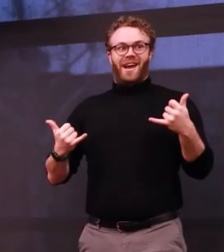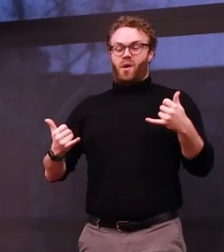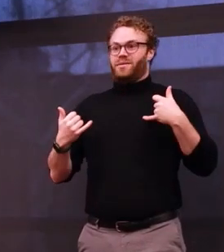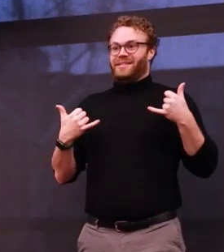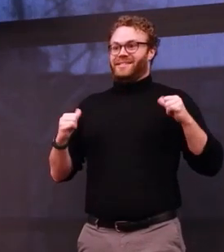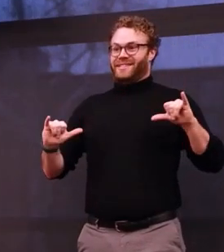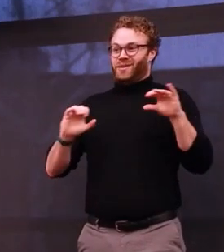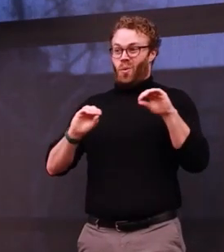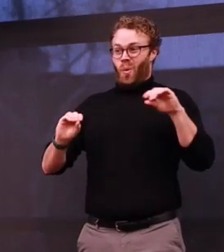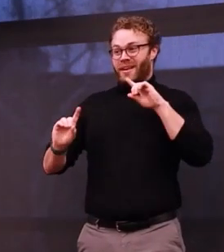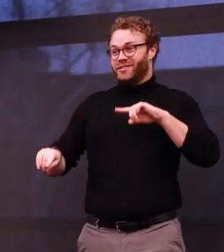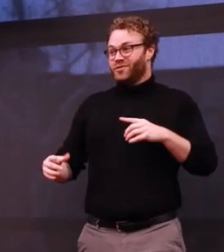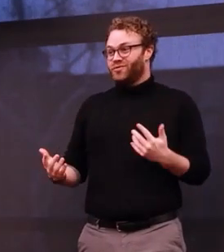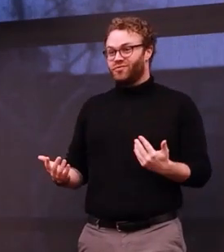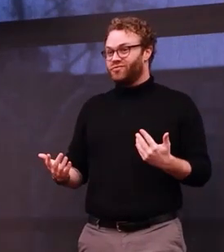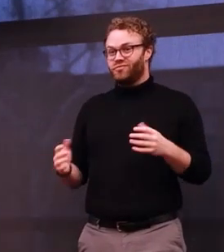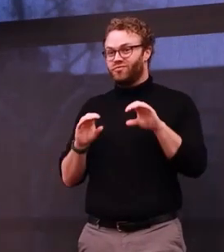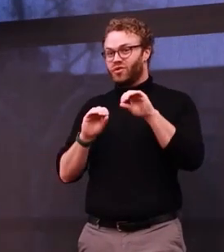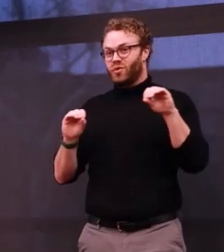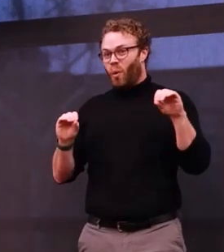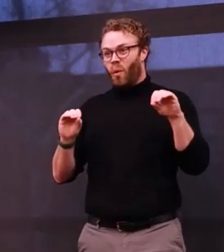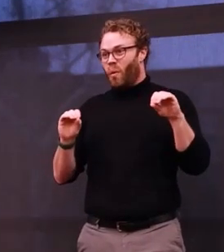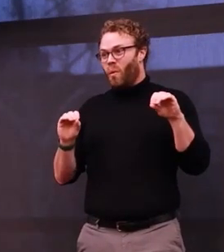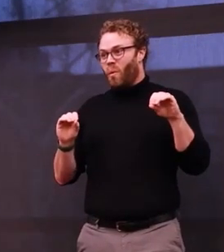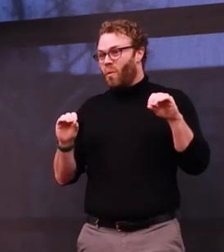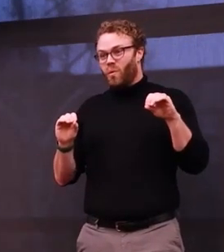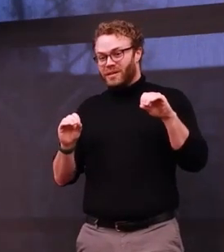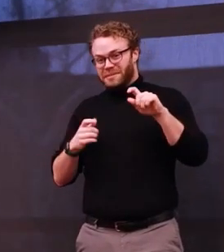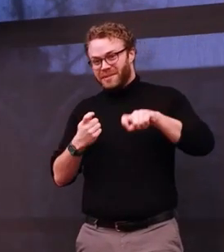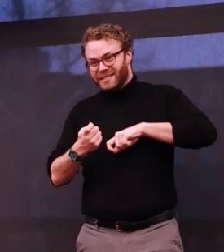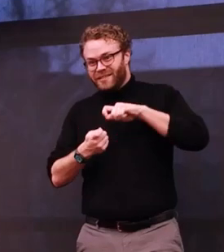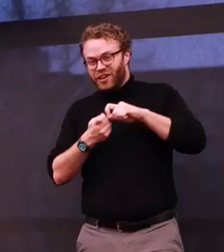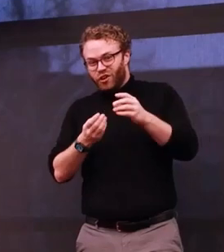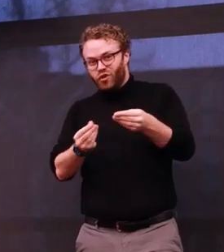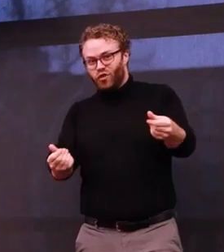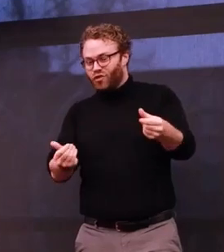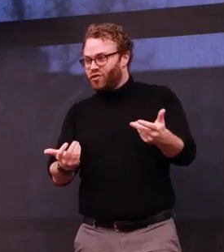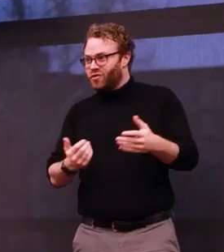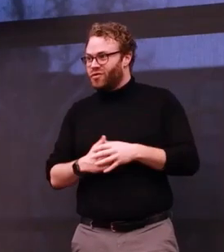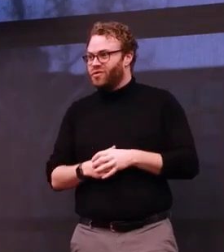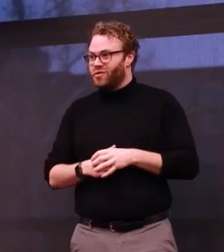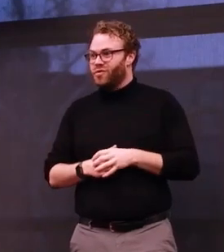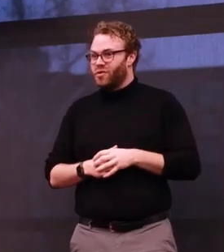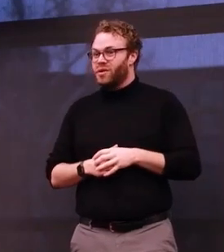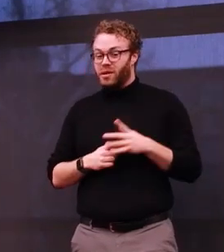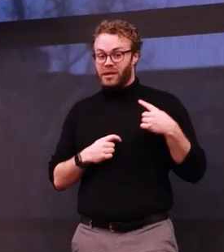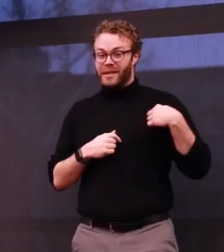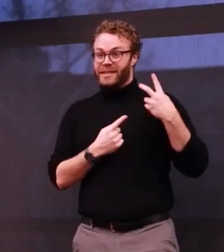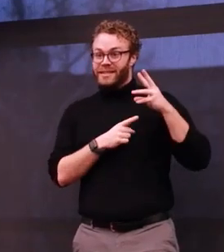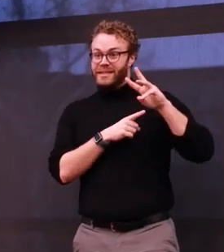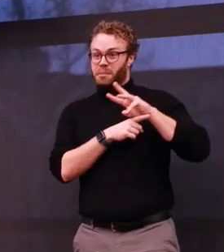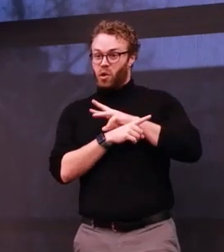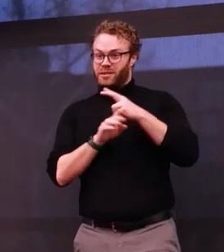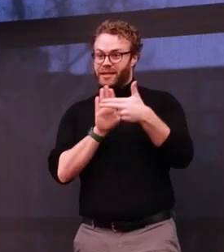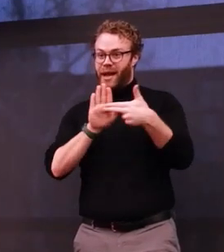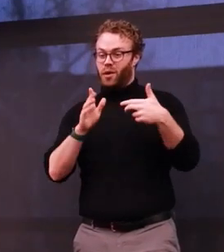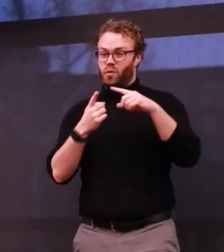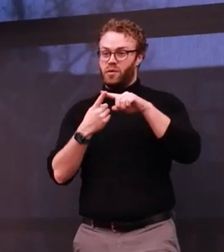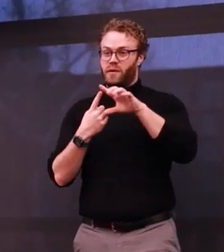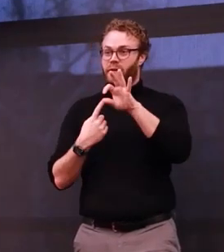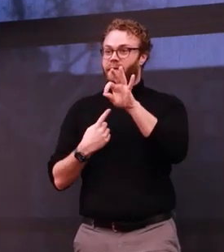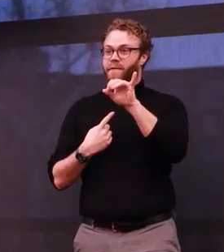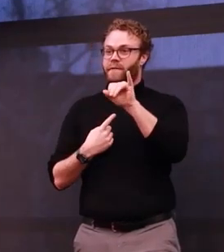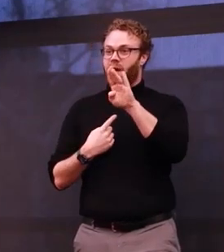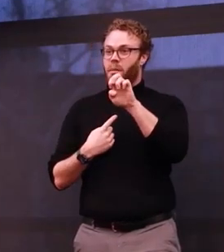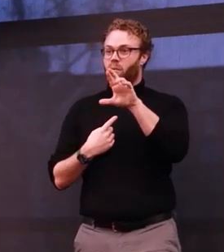any one answer or any one cure. In the past six months, I have been diagnosed with fibromyalgia,